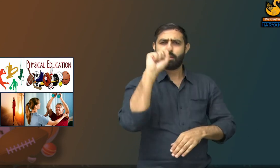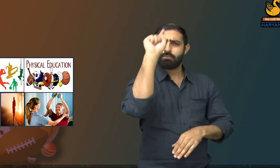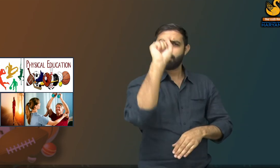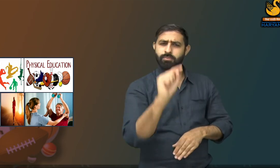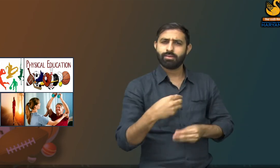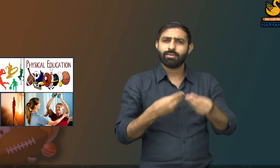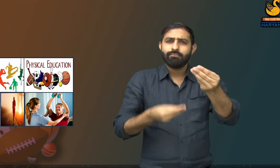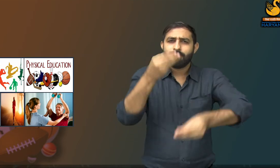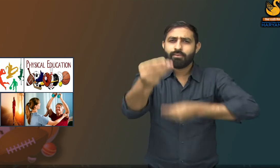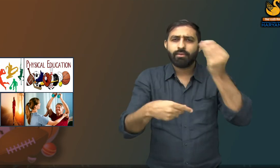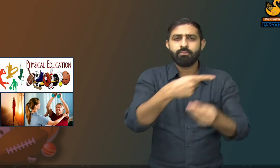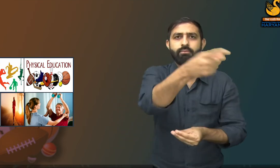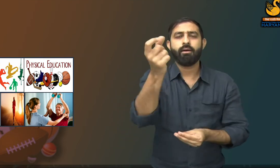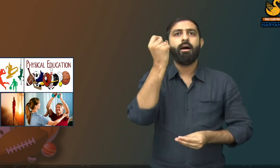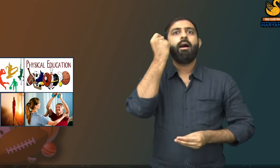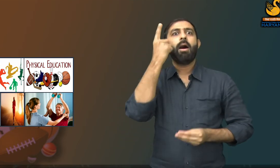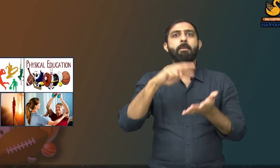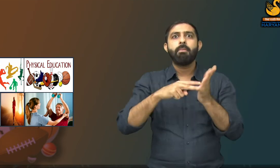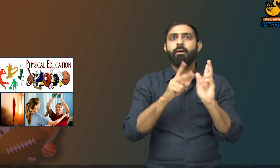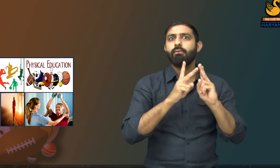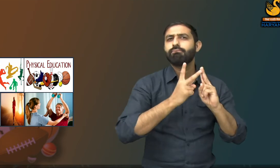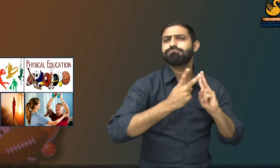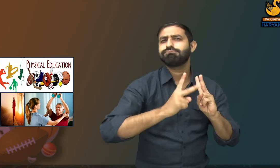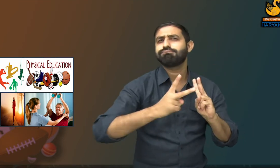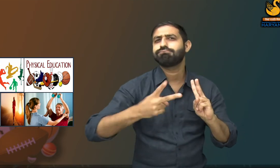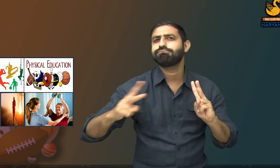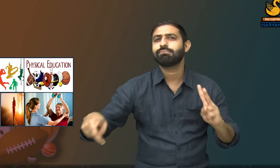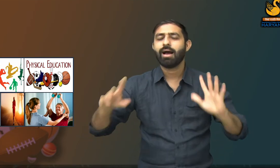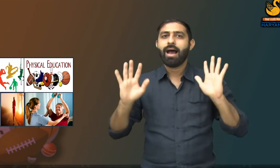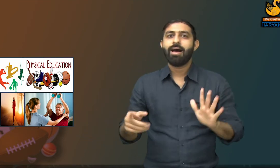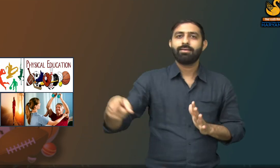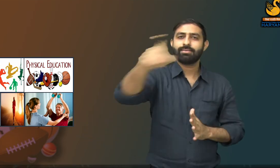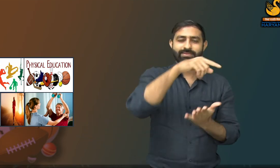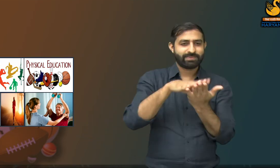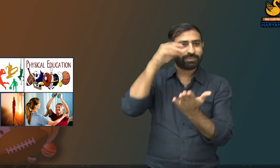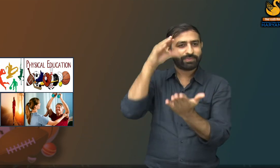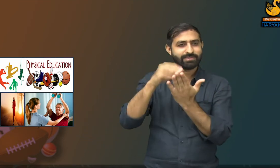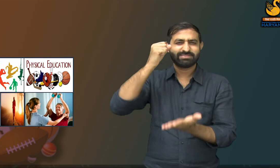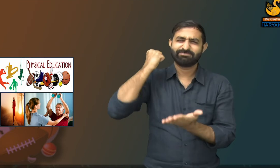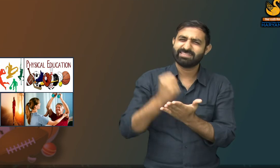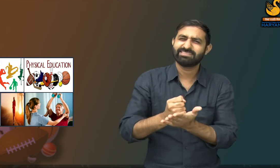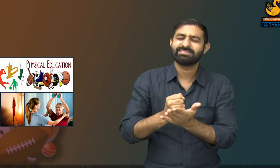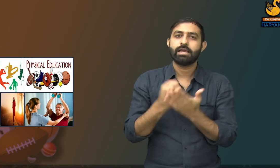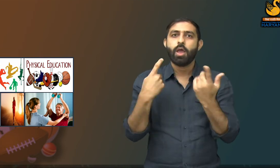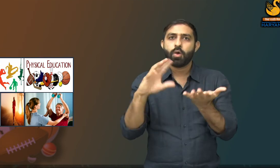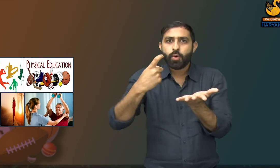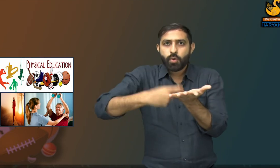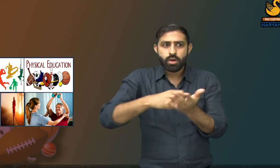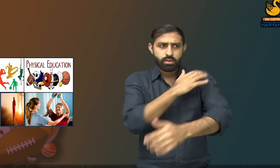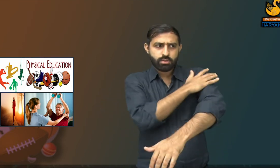I hope you all have understood the points which I have told you. You must learn this. If